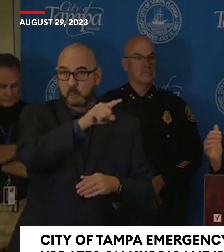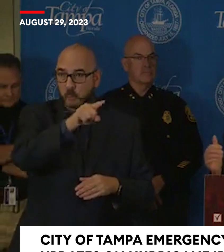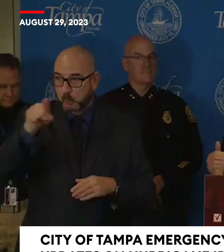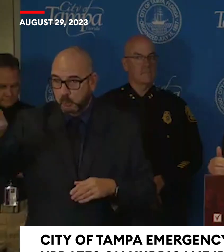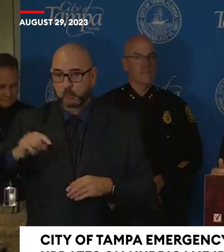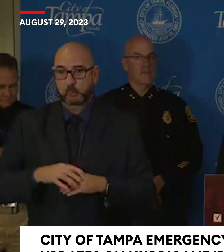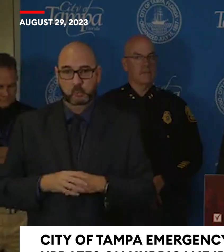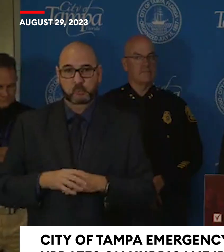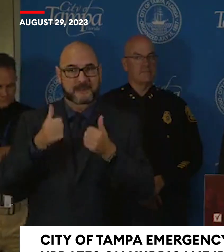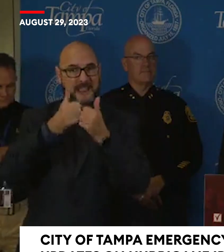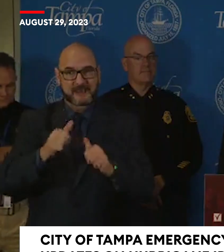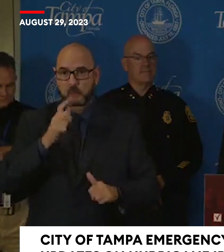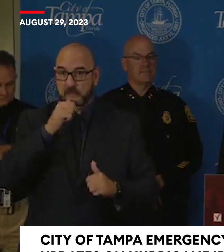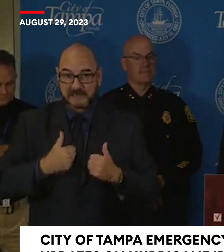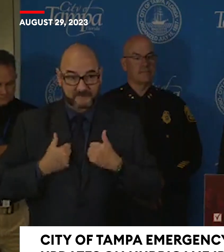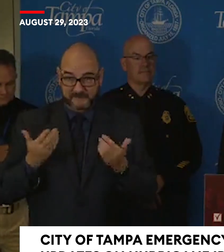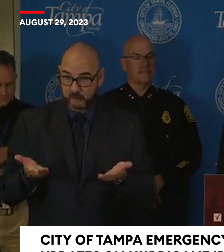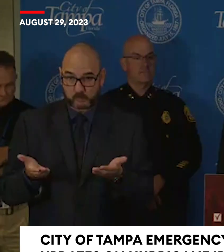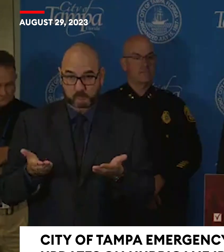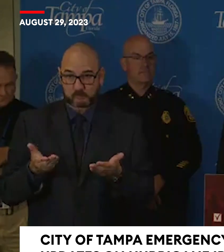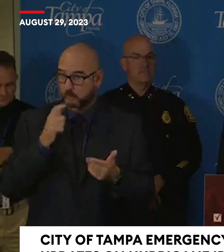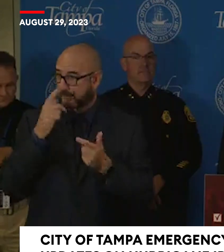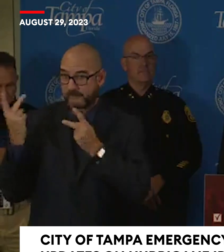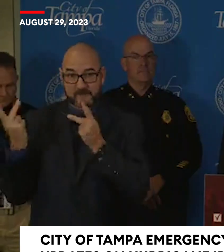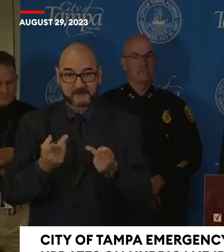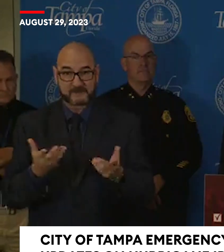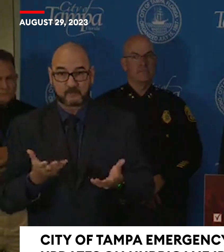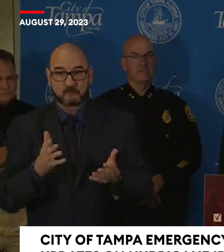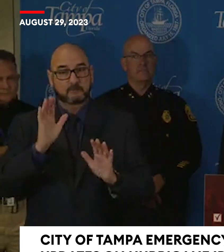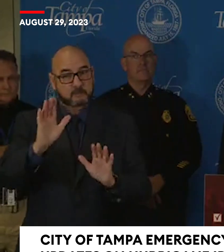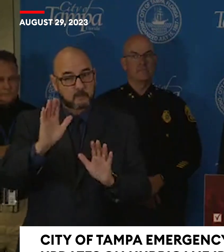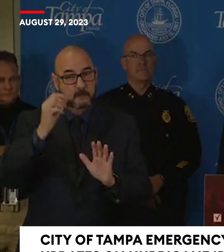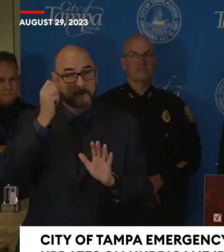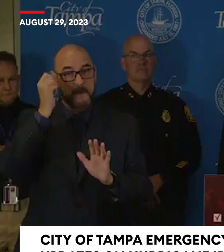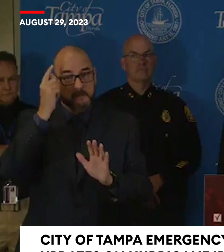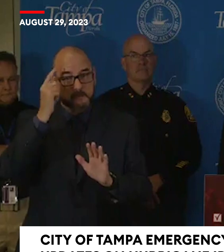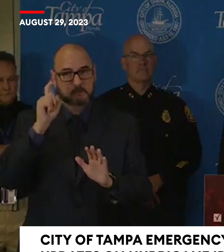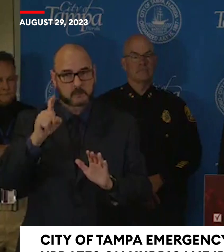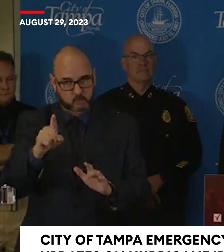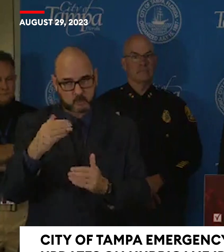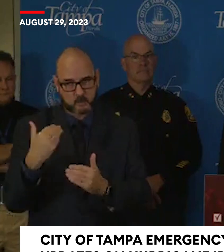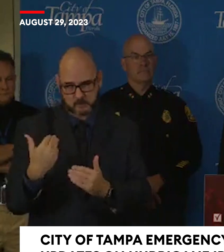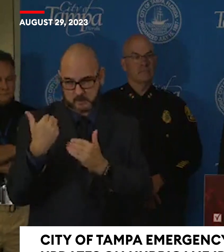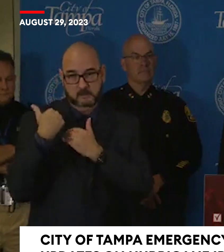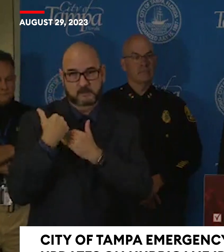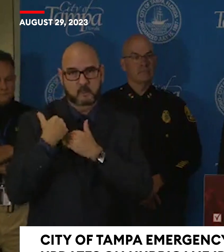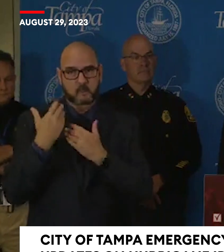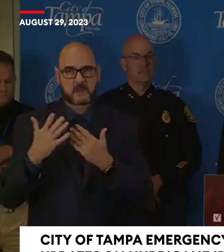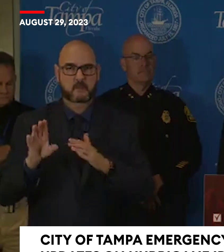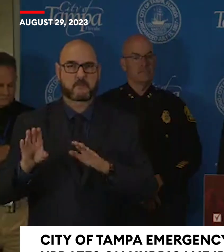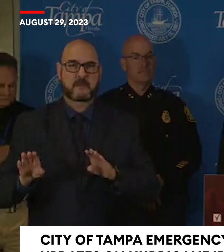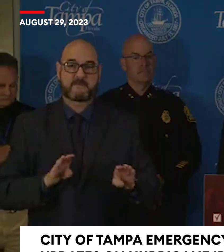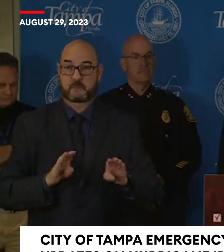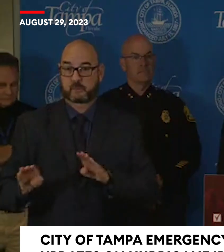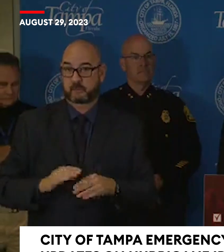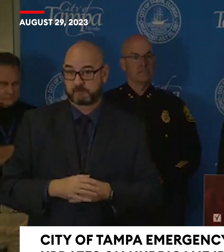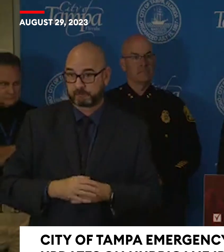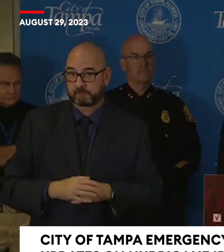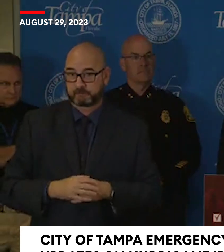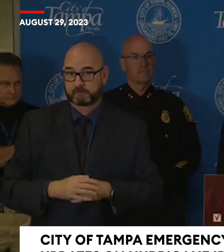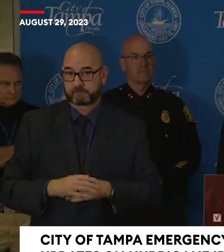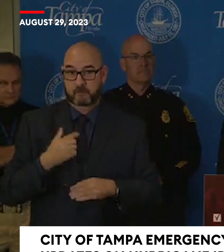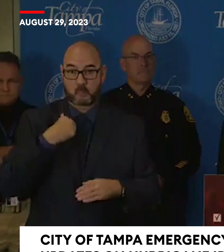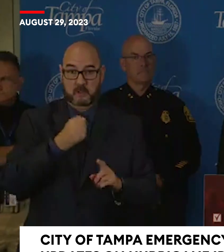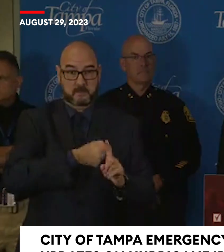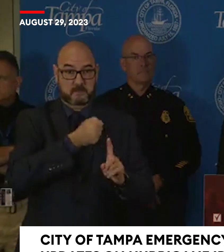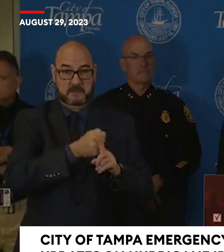to understand your level of responsibility. Now I don't know about everybody out there, but we haven't been hit in a century. So I wasn't around